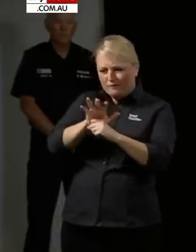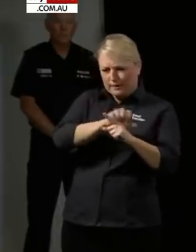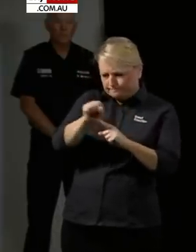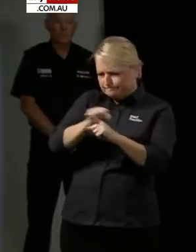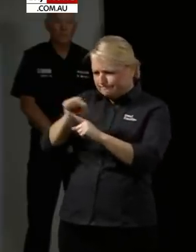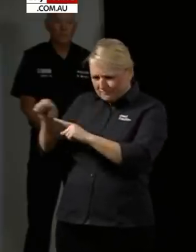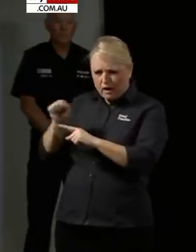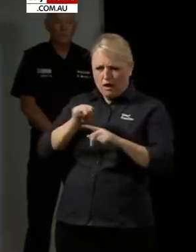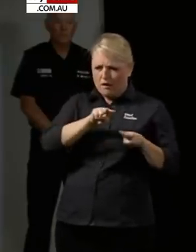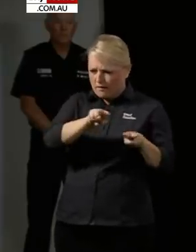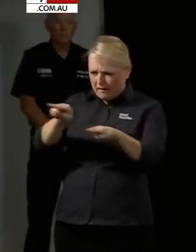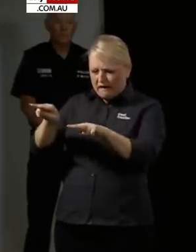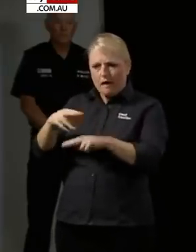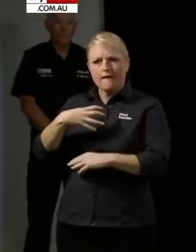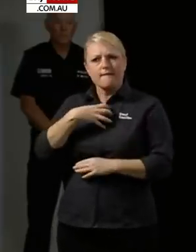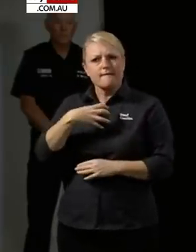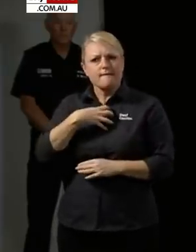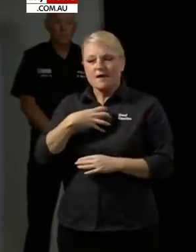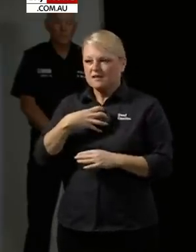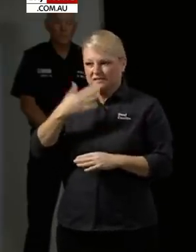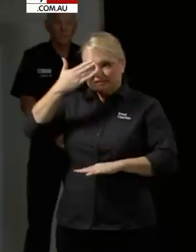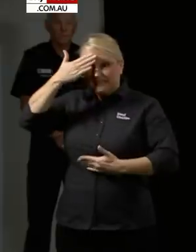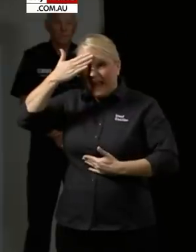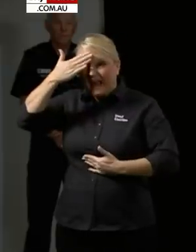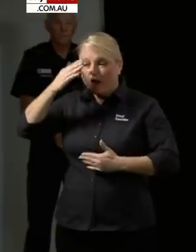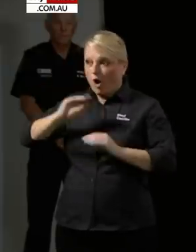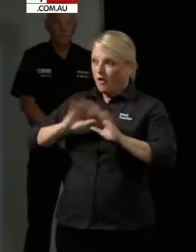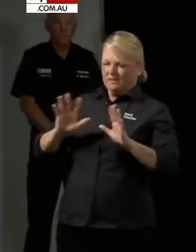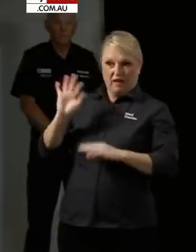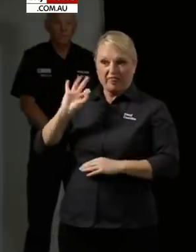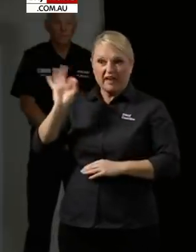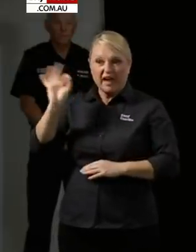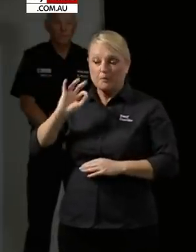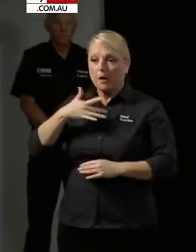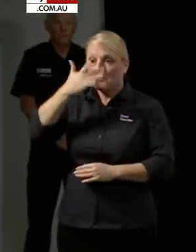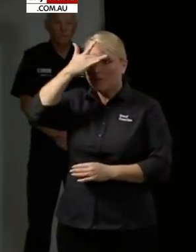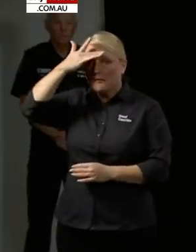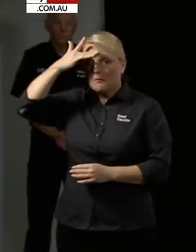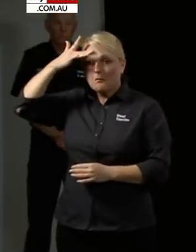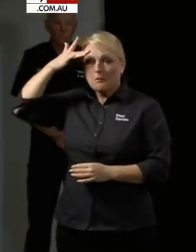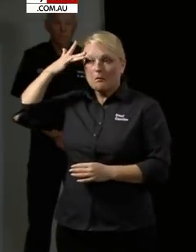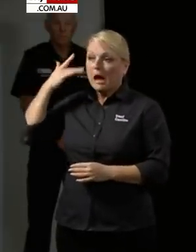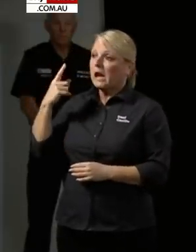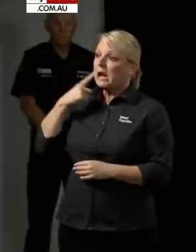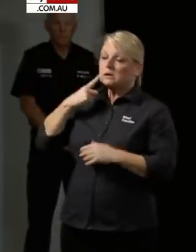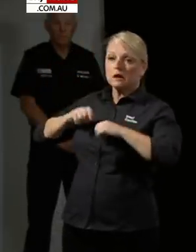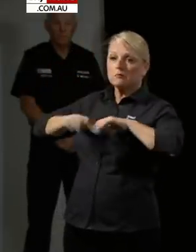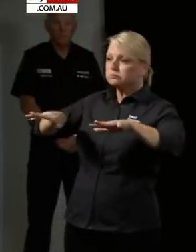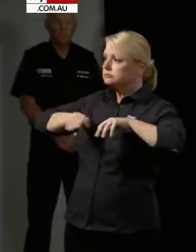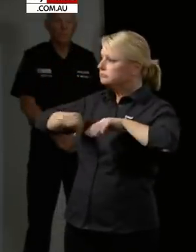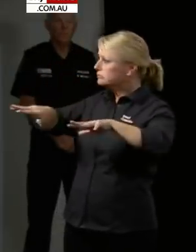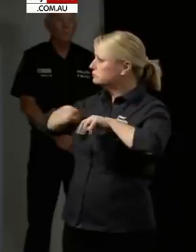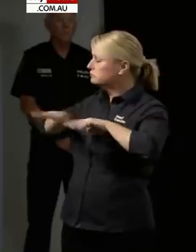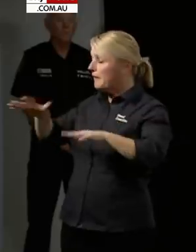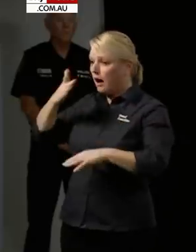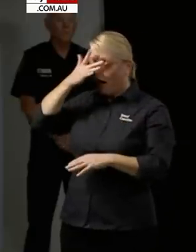and sometimes no symptoms but have been able to pass it on to other people. We also know because of that characteristic